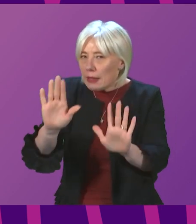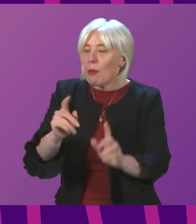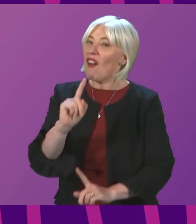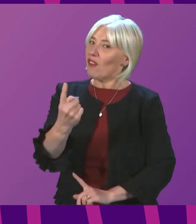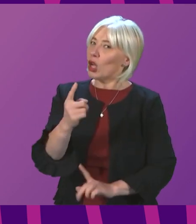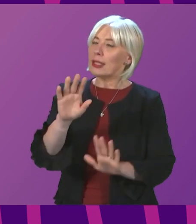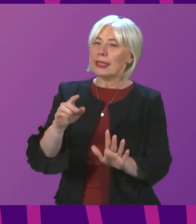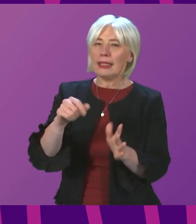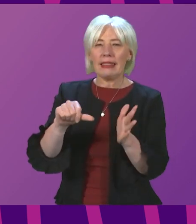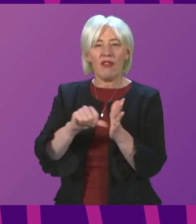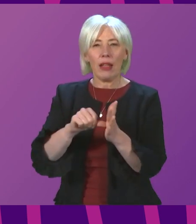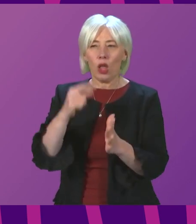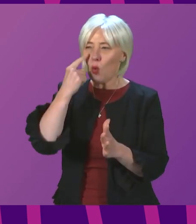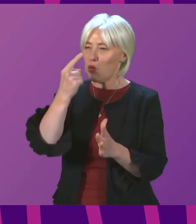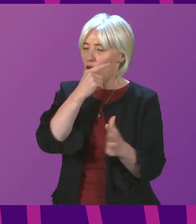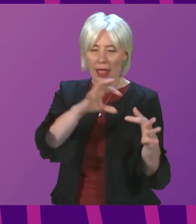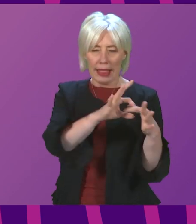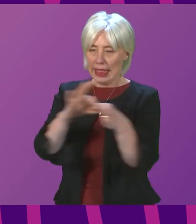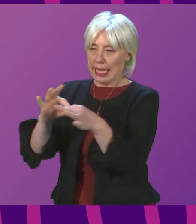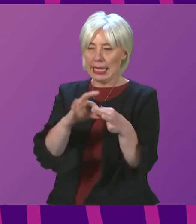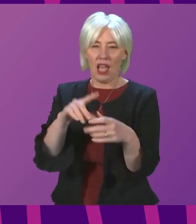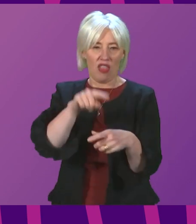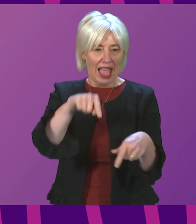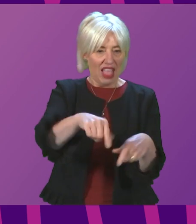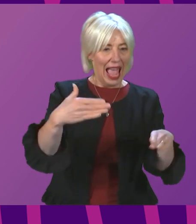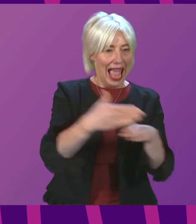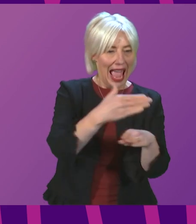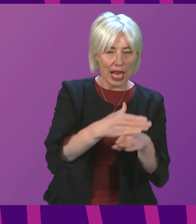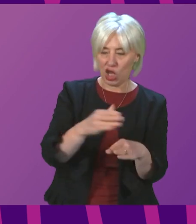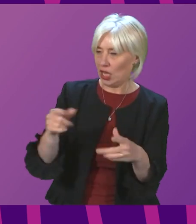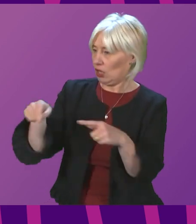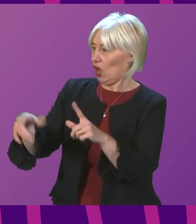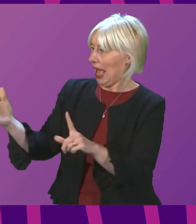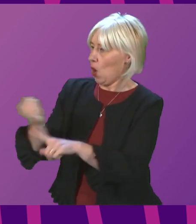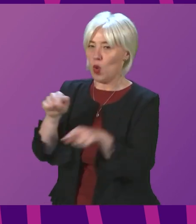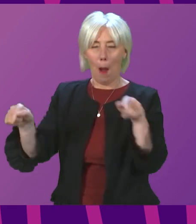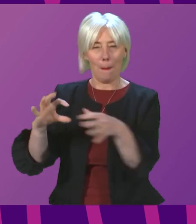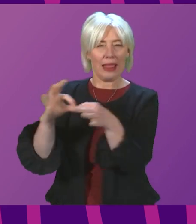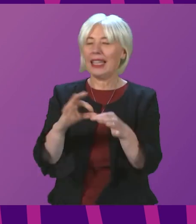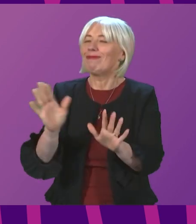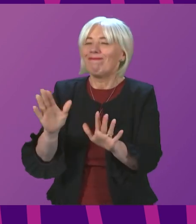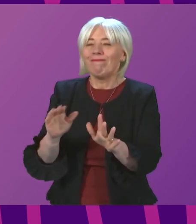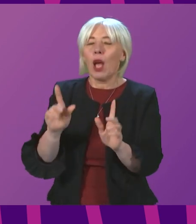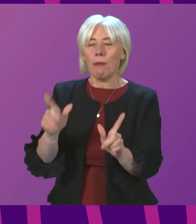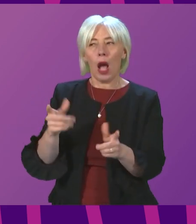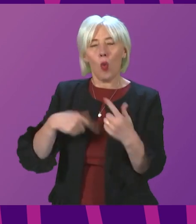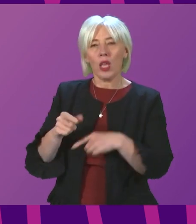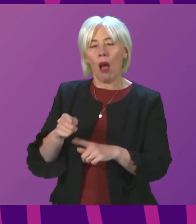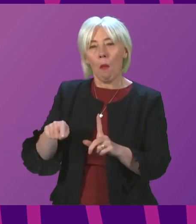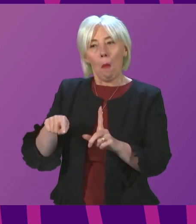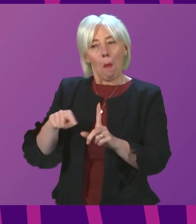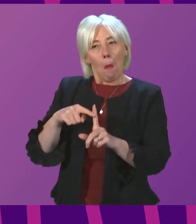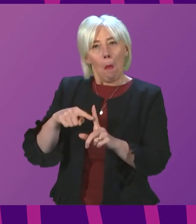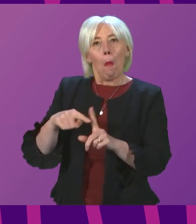difficult to prove a direct causal link between any specific action or measure and subsequent outcomes, there is reason to be optimistic